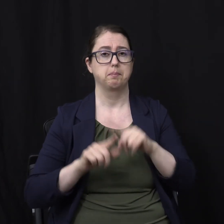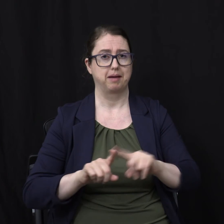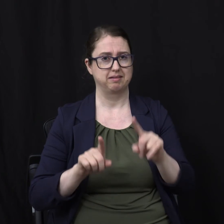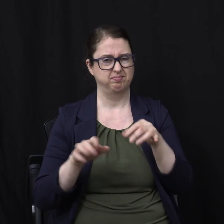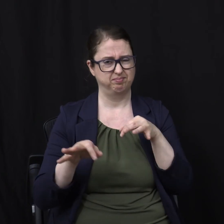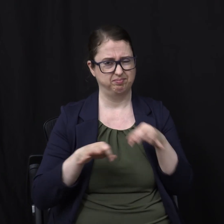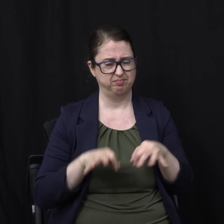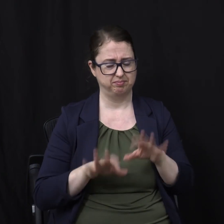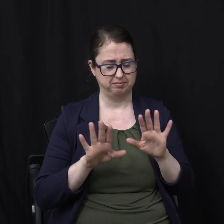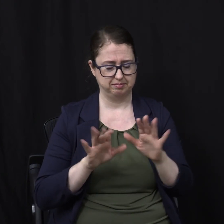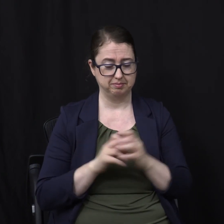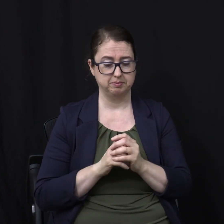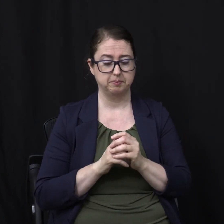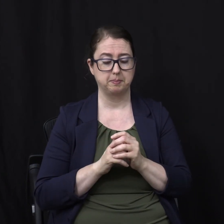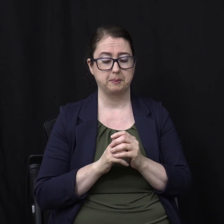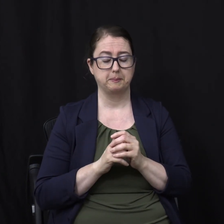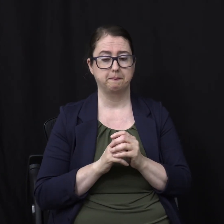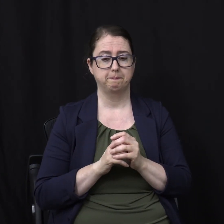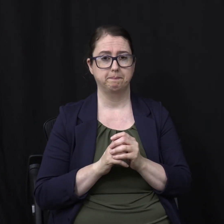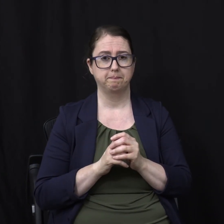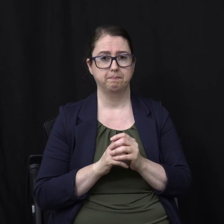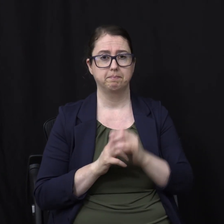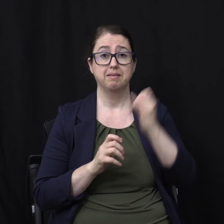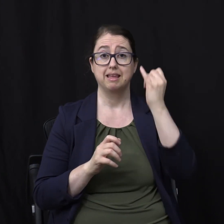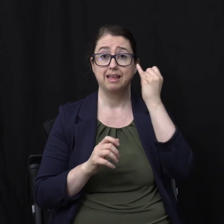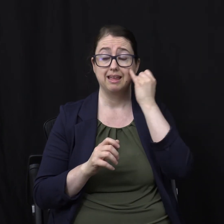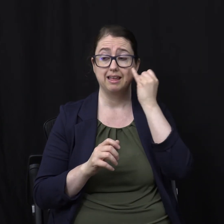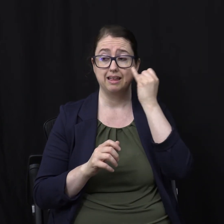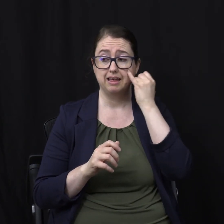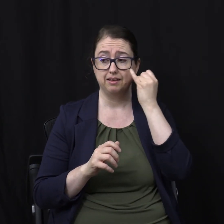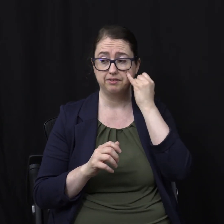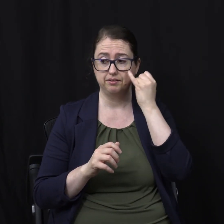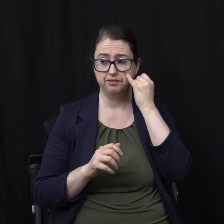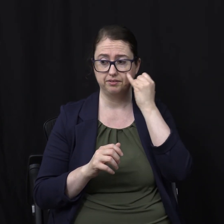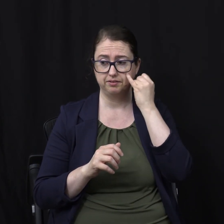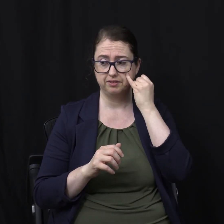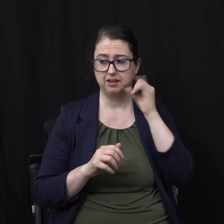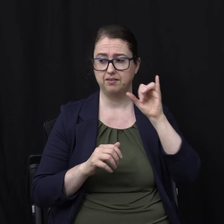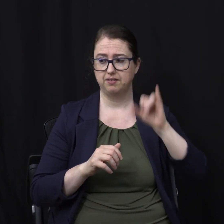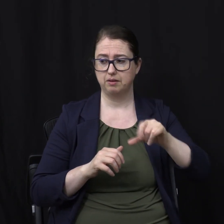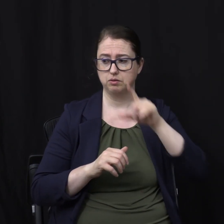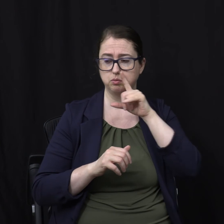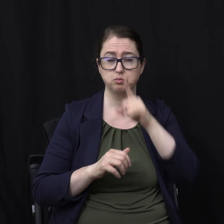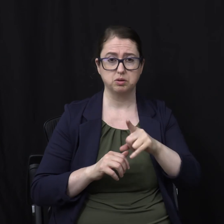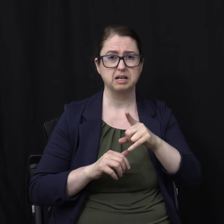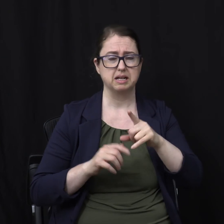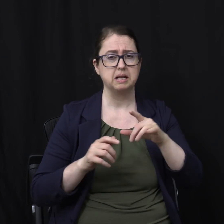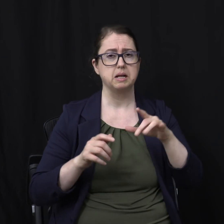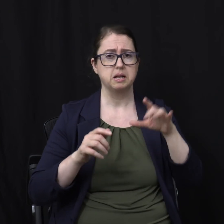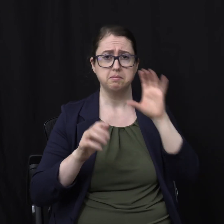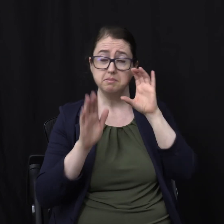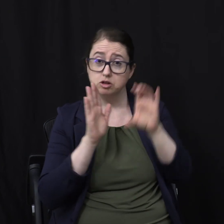I'll tell you something If this was A literal picture And if this concept Of